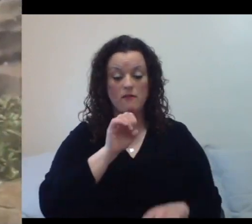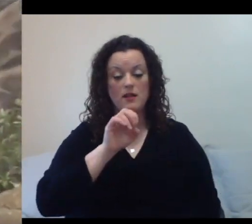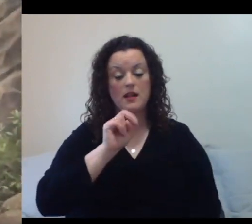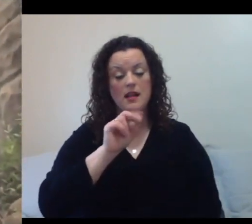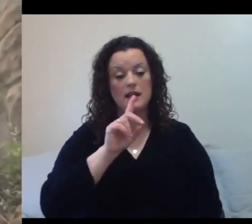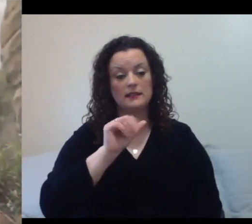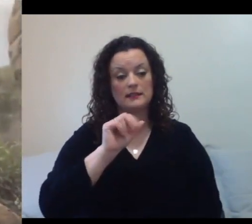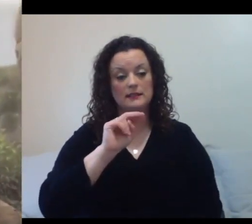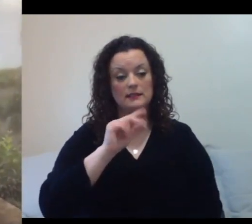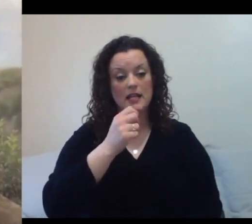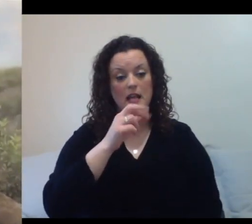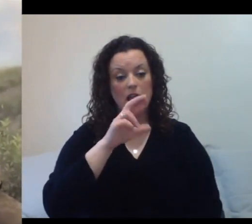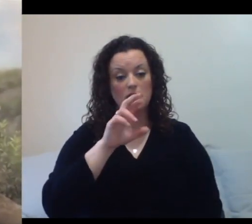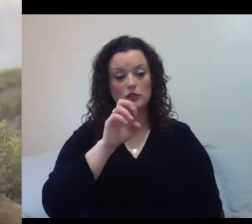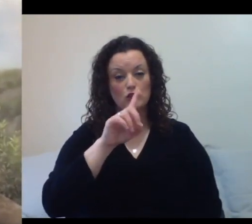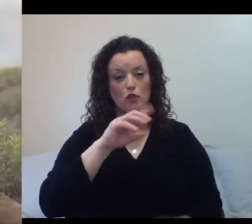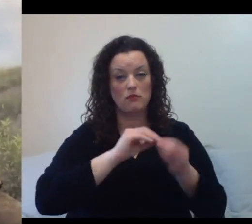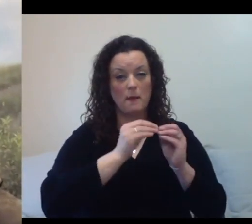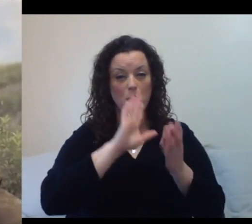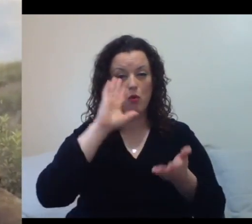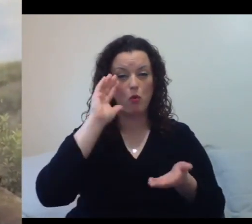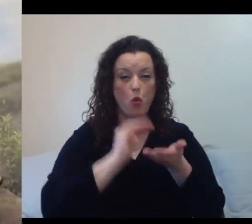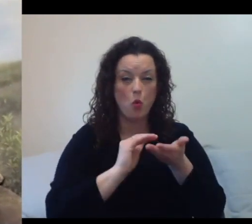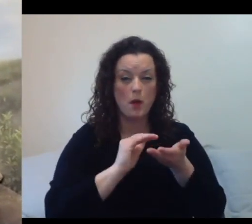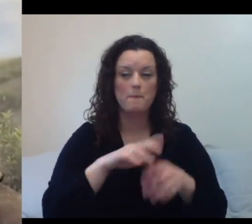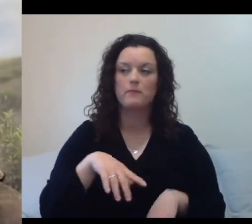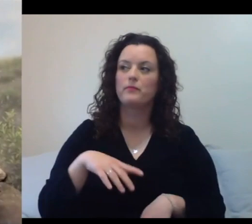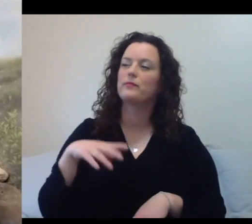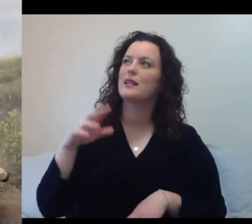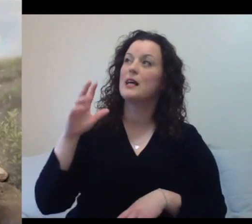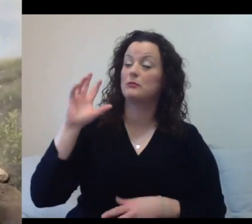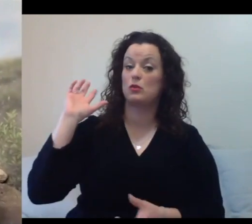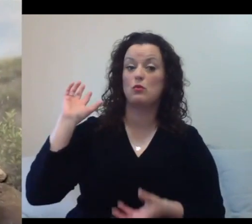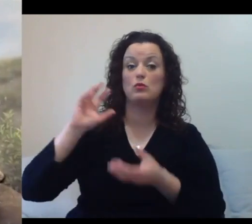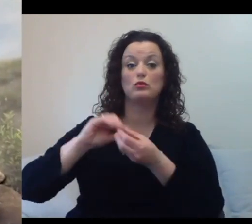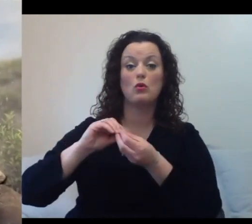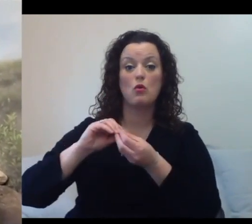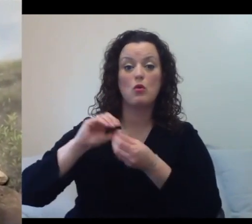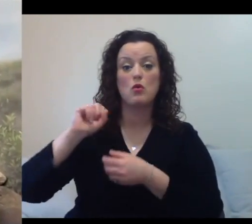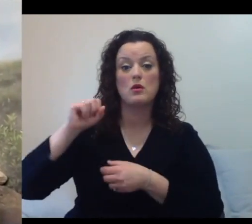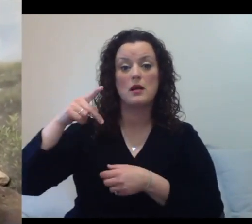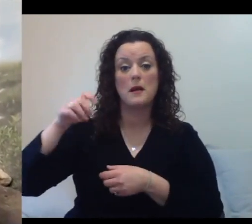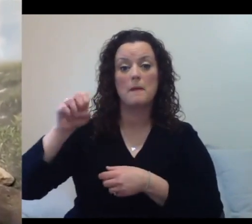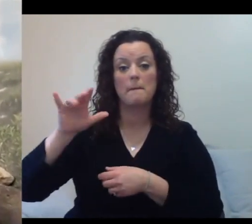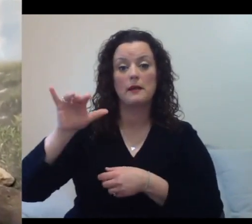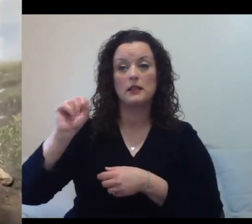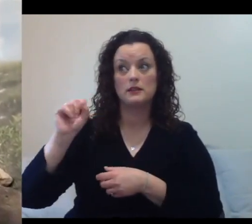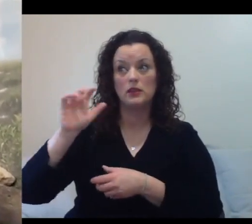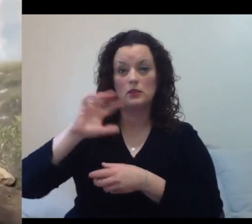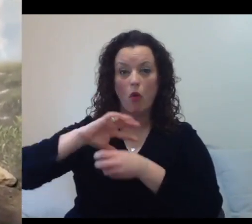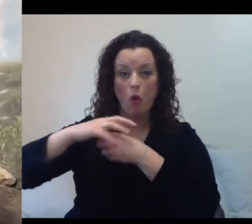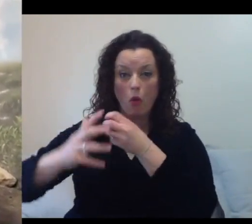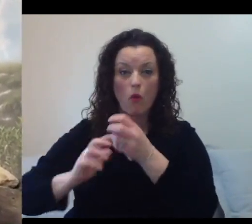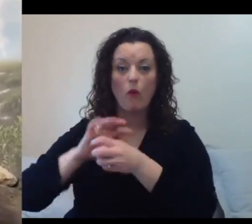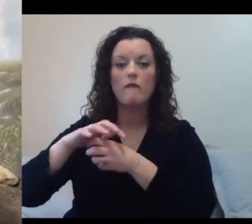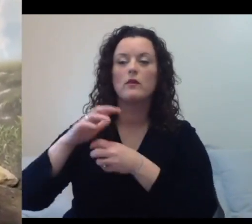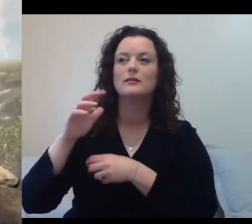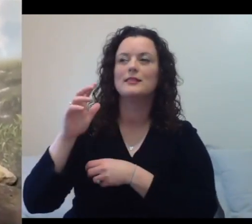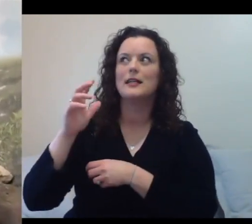about 10 of those guys are declining right now. Actually, 12 of those guys are declining. When it comes